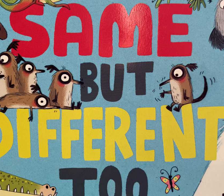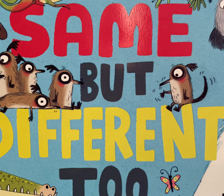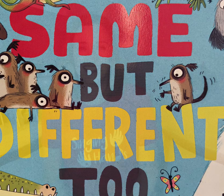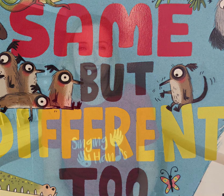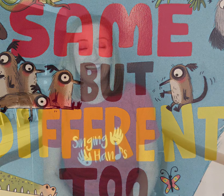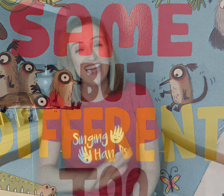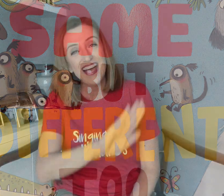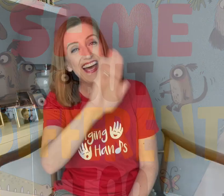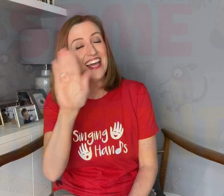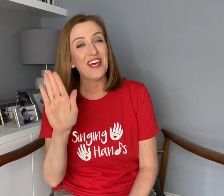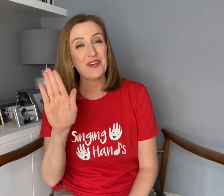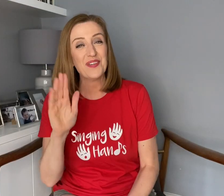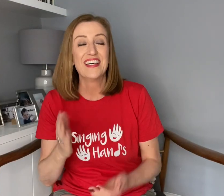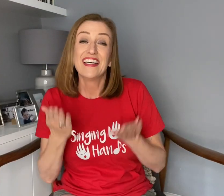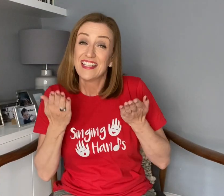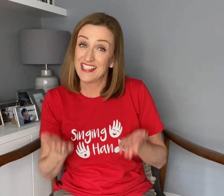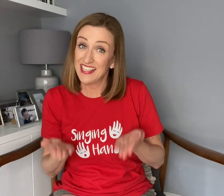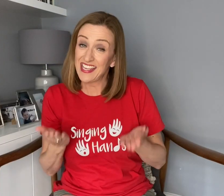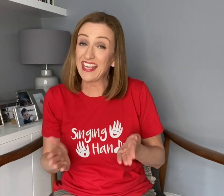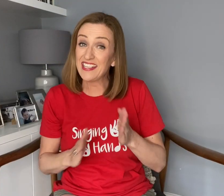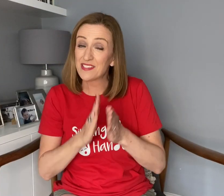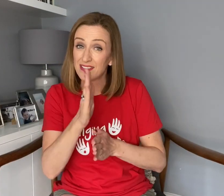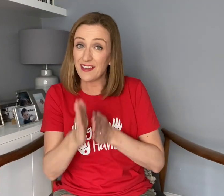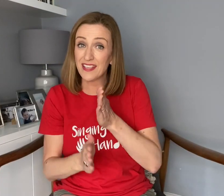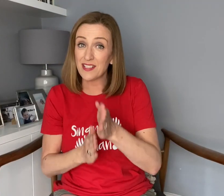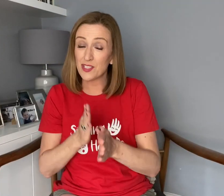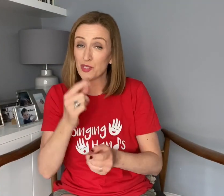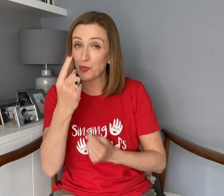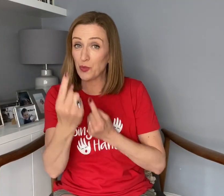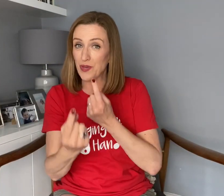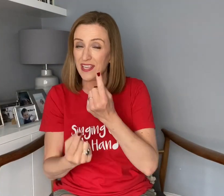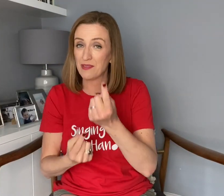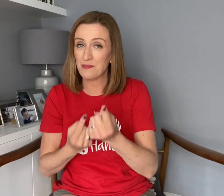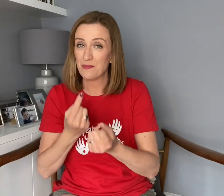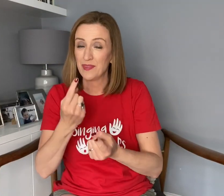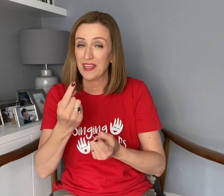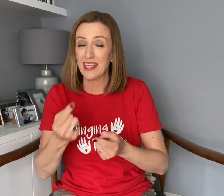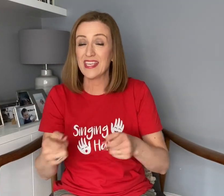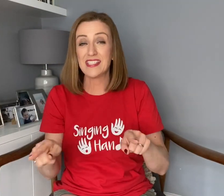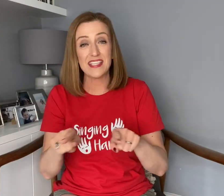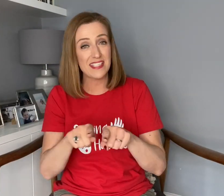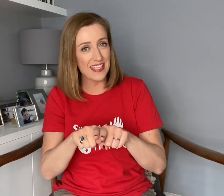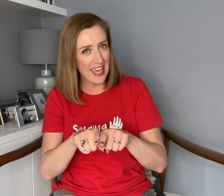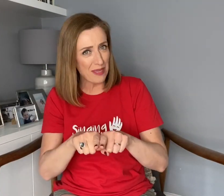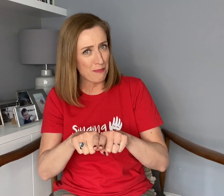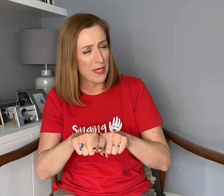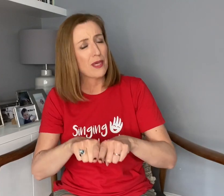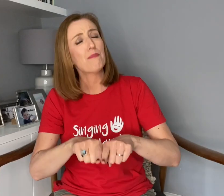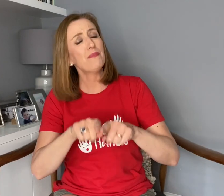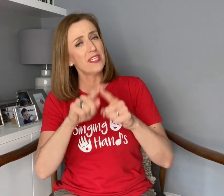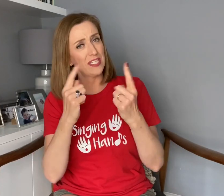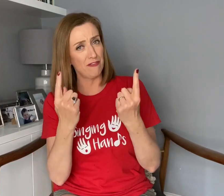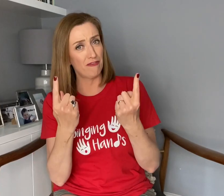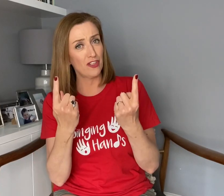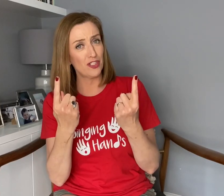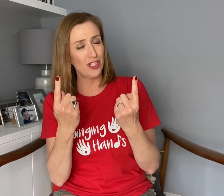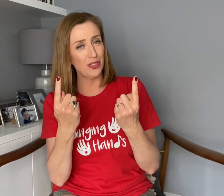Hello, today's signed story is the same but different too.